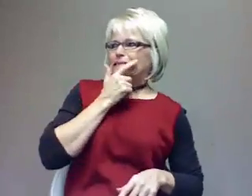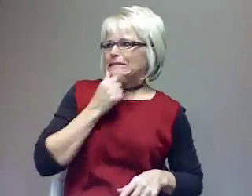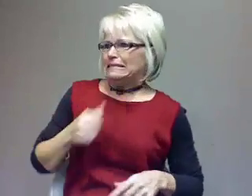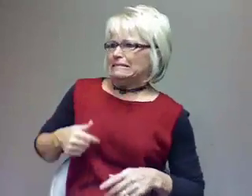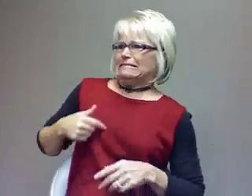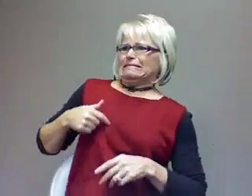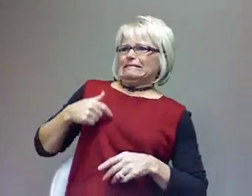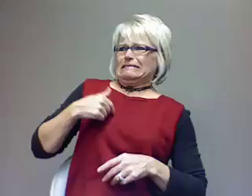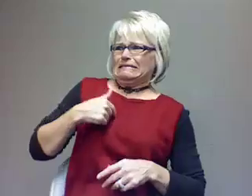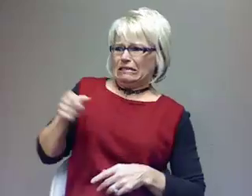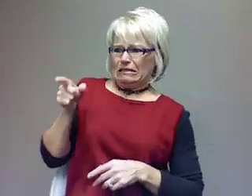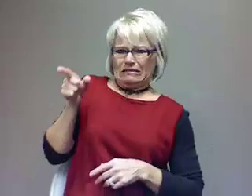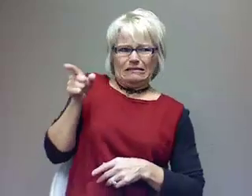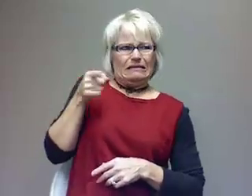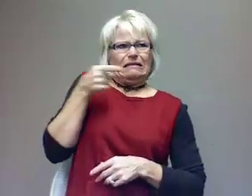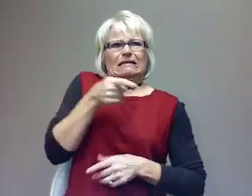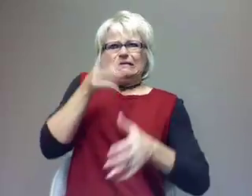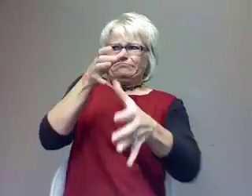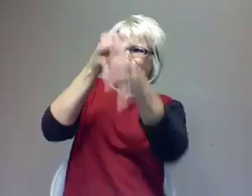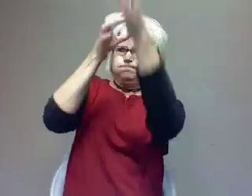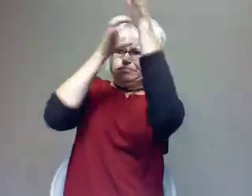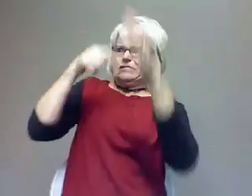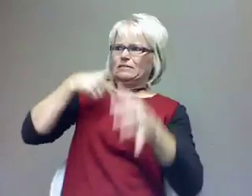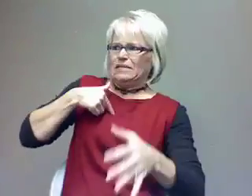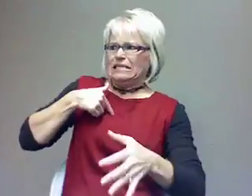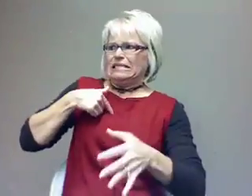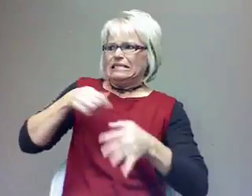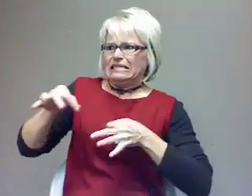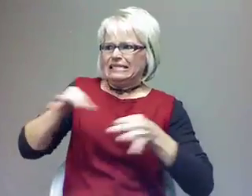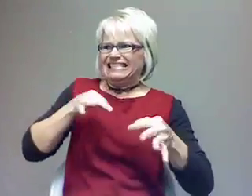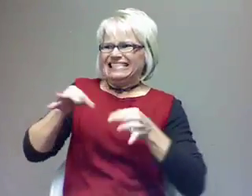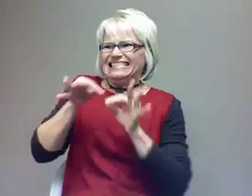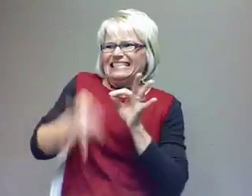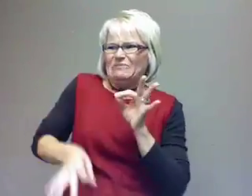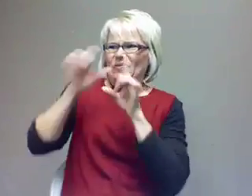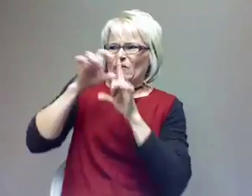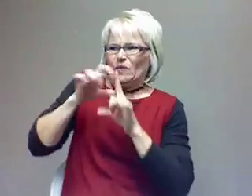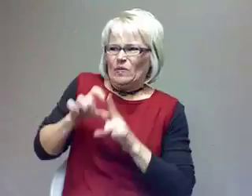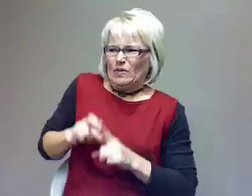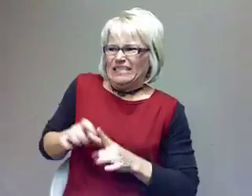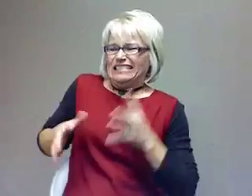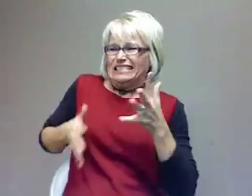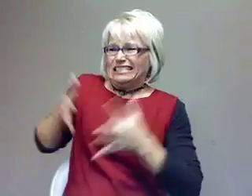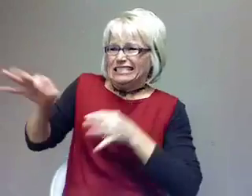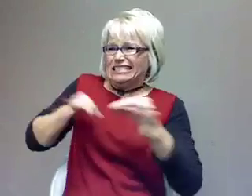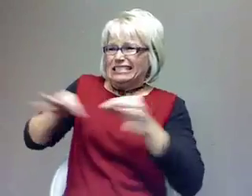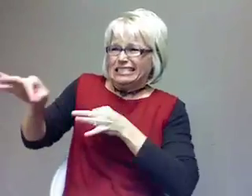So I kind of stumbled through what I had and he's kind of being kind and gracious and like, Uh-huh, that's good. And then he says, Well, what's your big left hook? You got to have a left